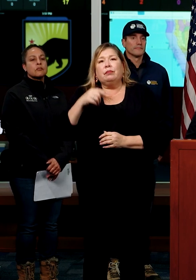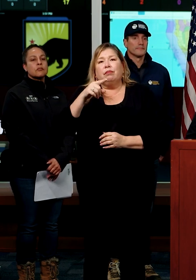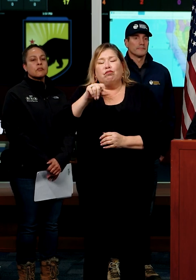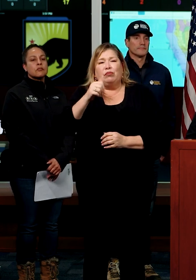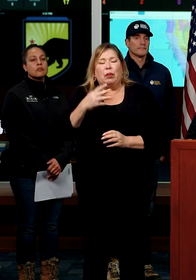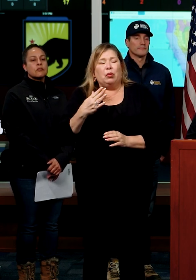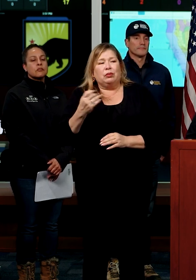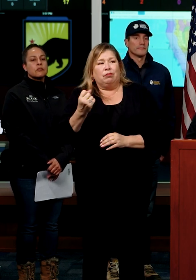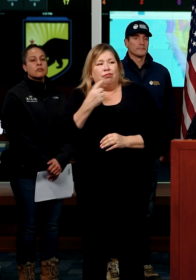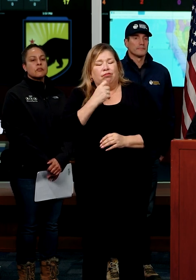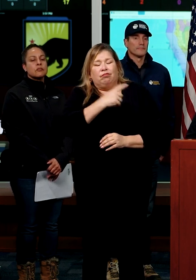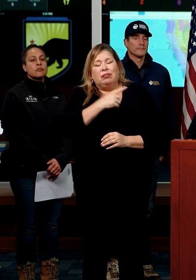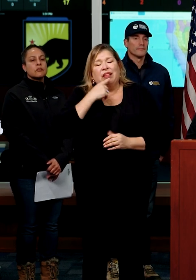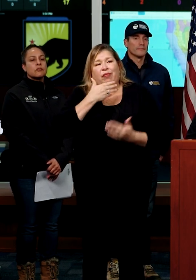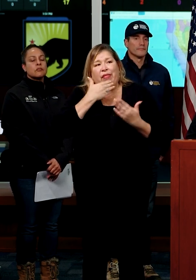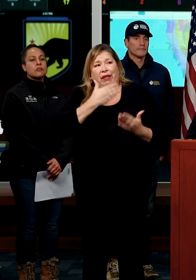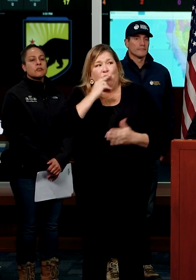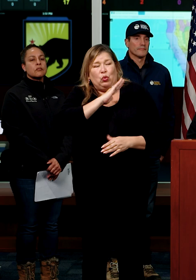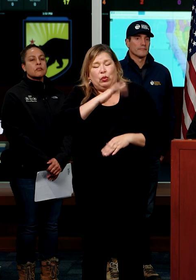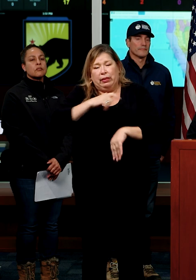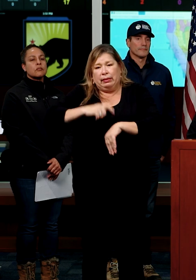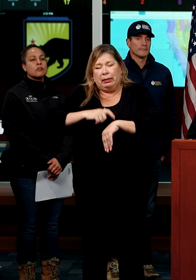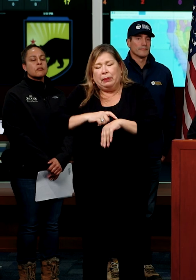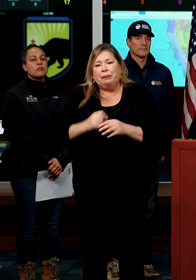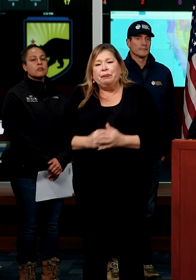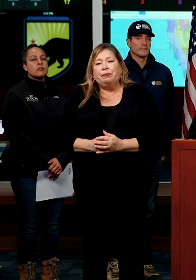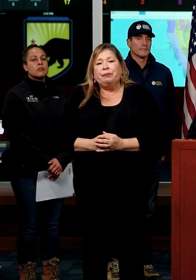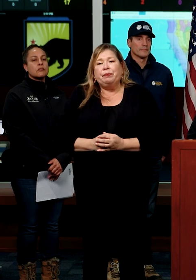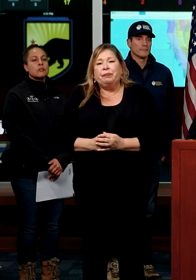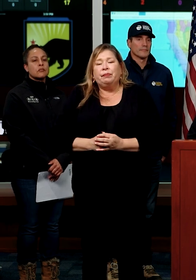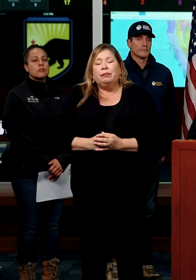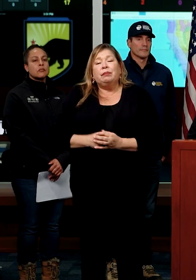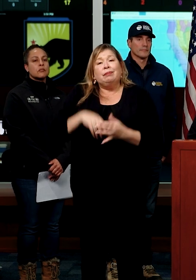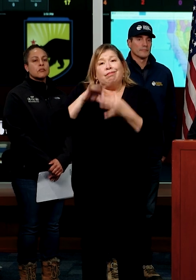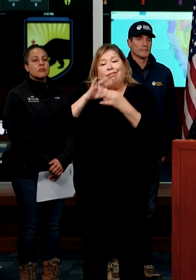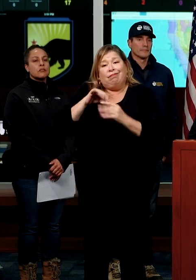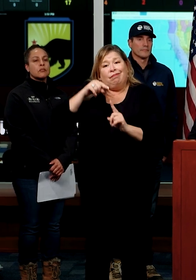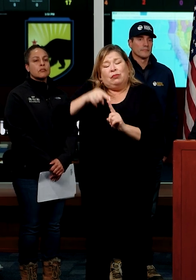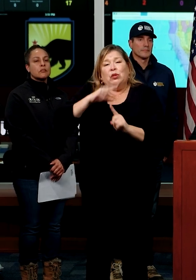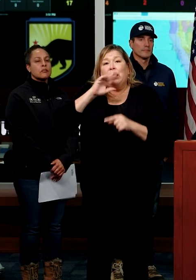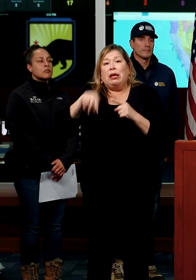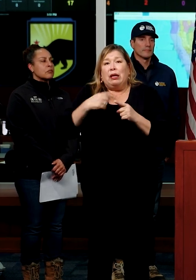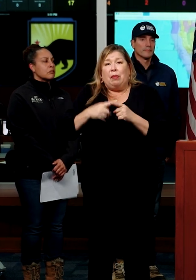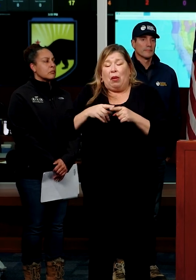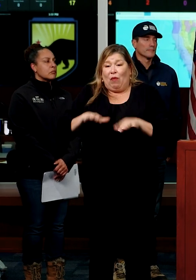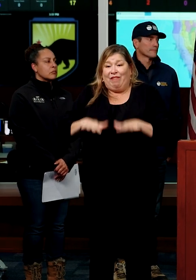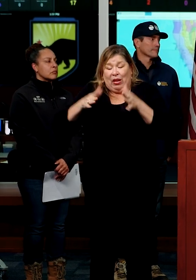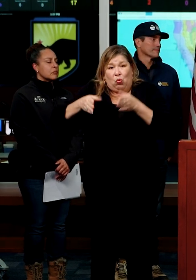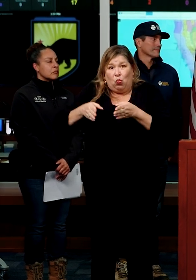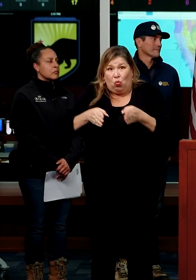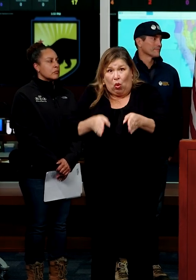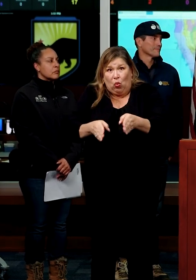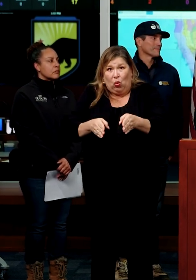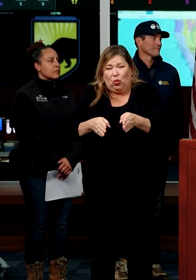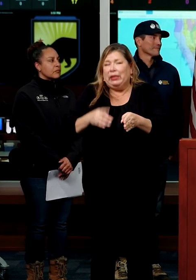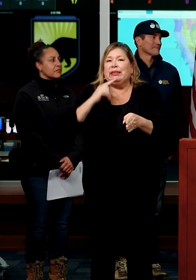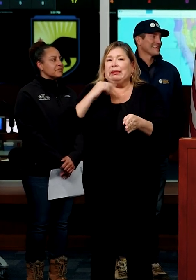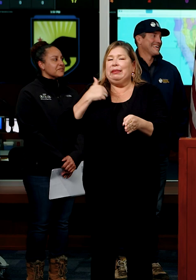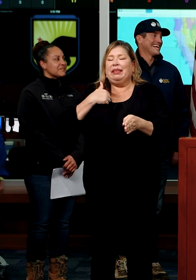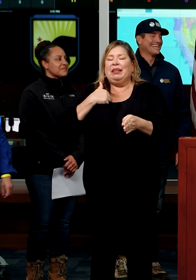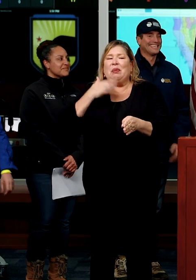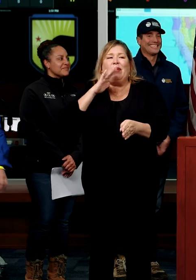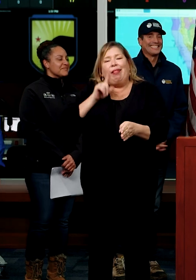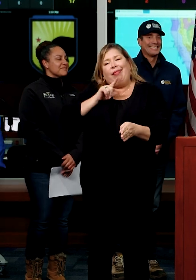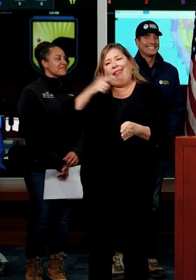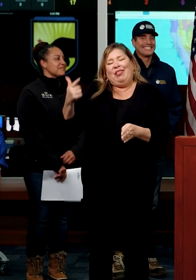both for taking the time quickly in terms of the message to California is about those flooded roads. Yeah, I'm going to, I'm going to let the guys in uniforms